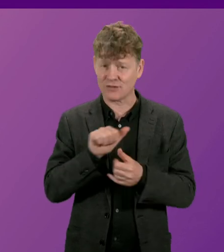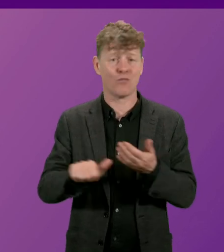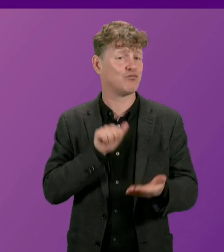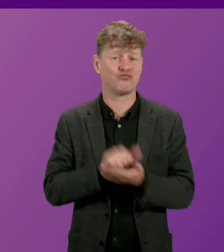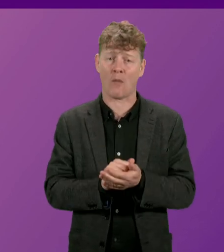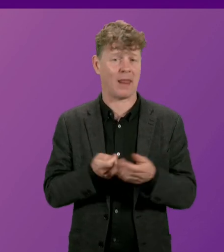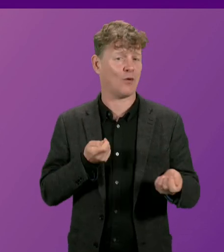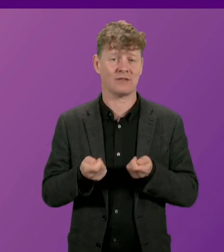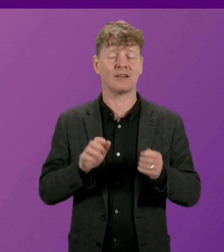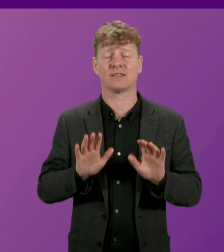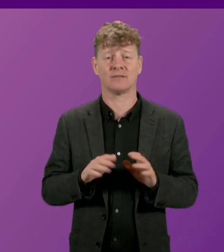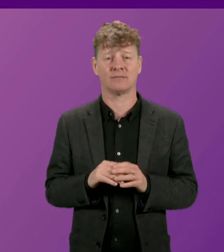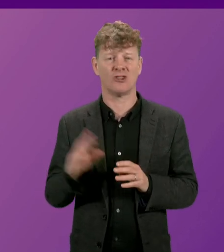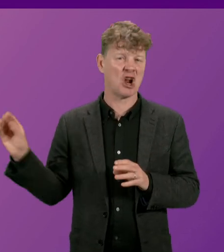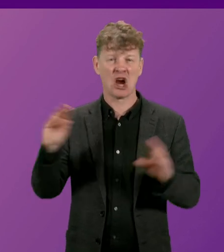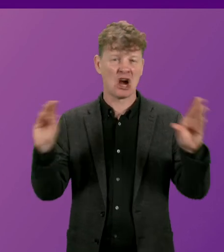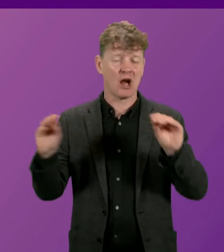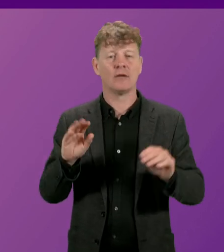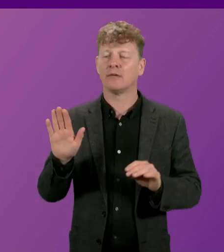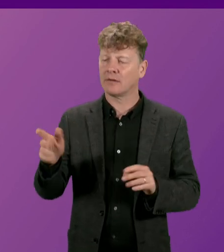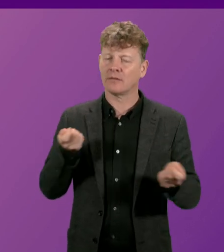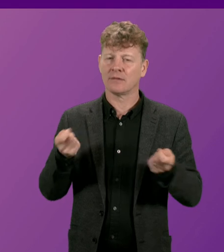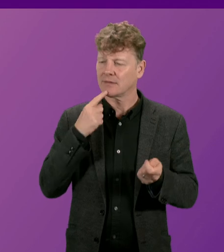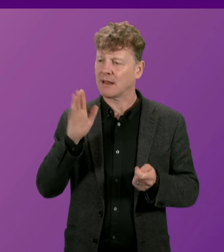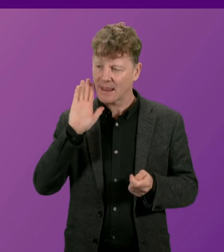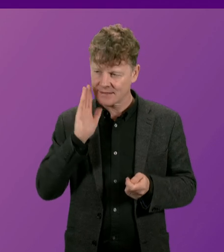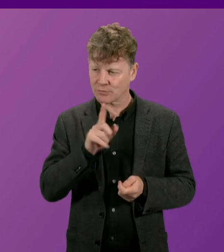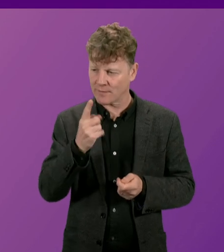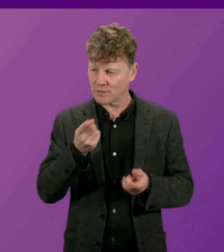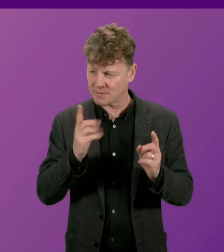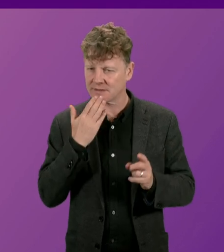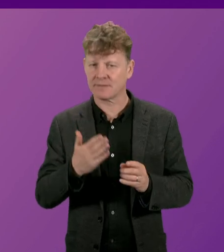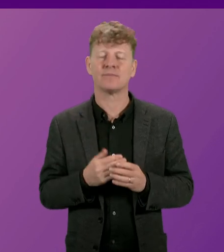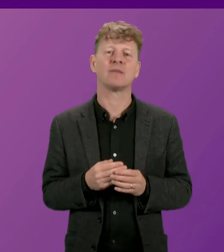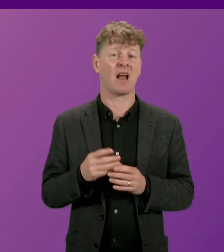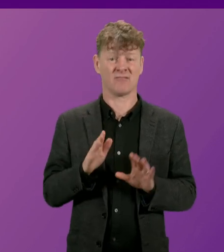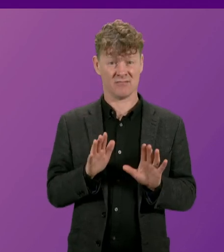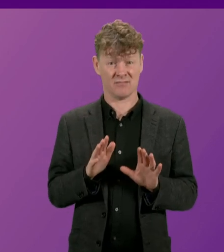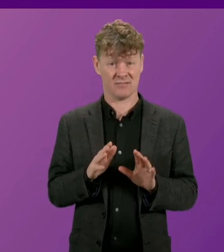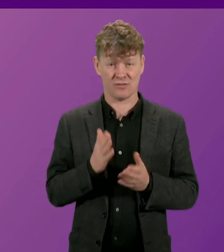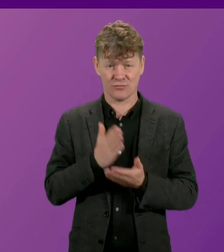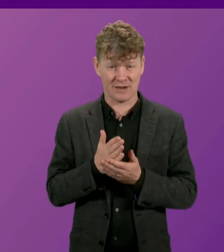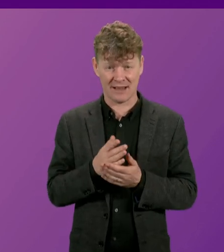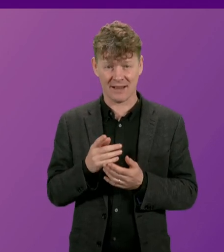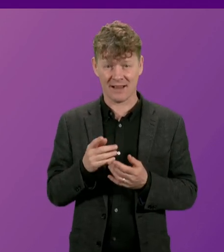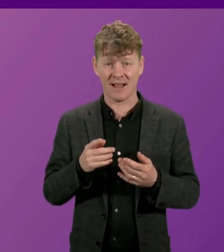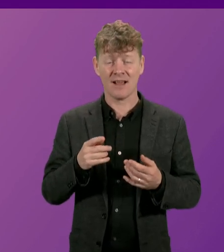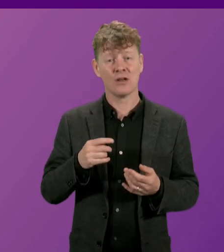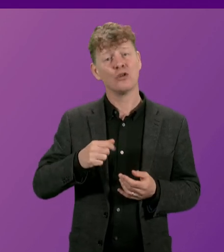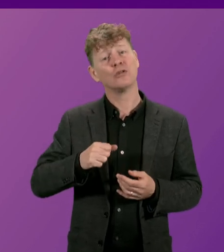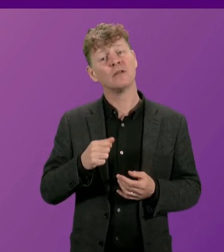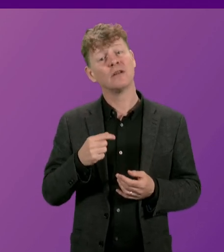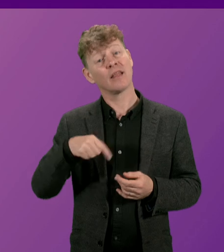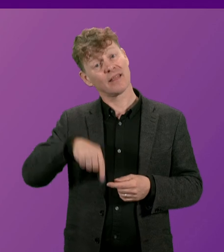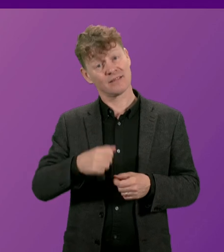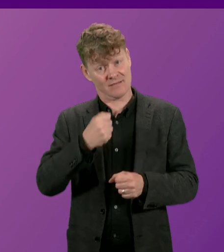information... Let's hear the First Minister. And I really don't think it should be a surprise that a Government that